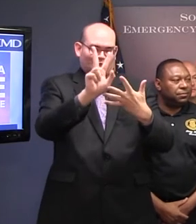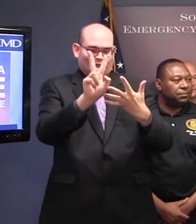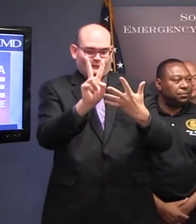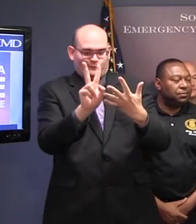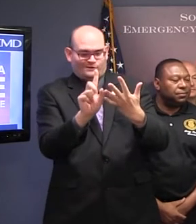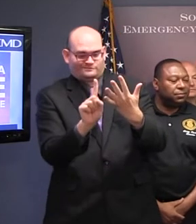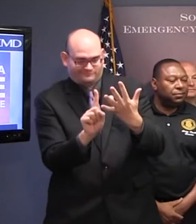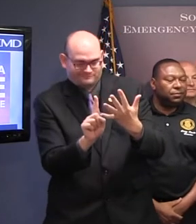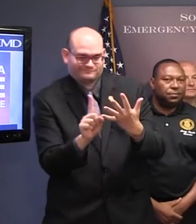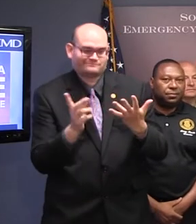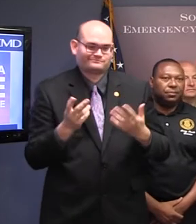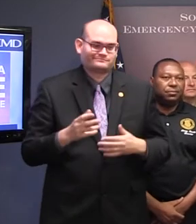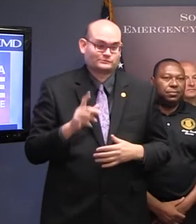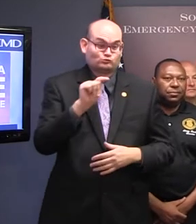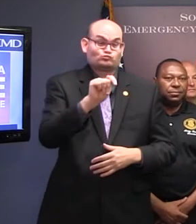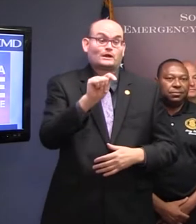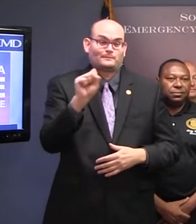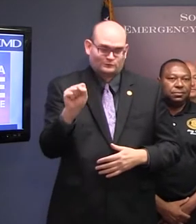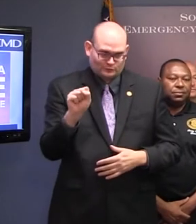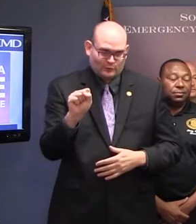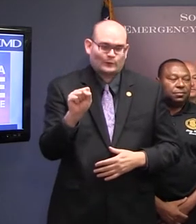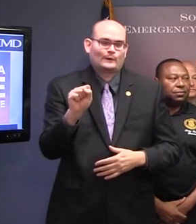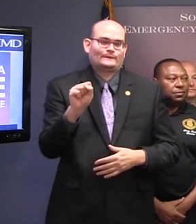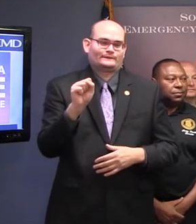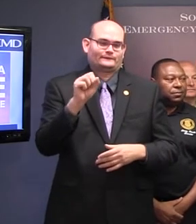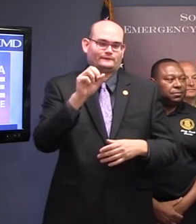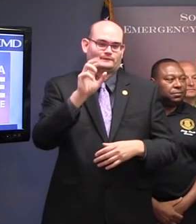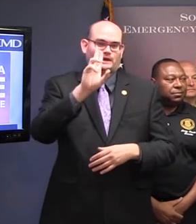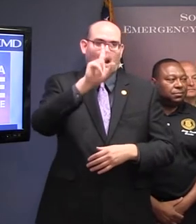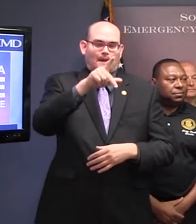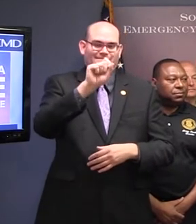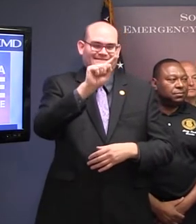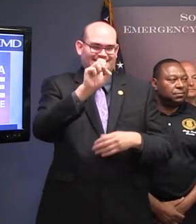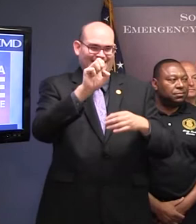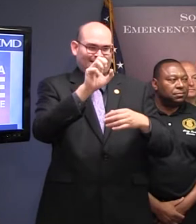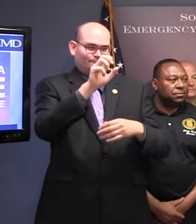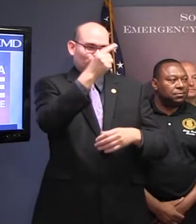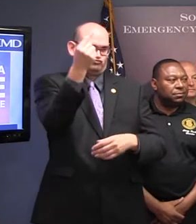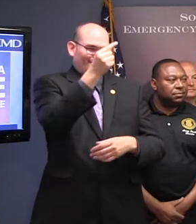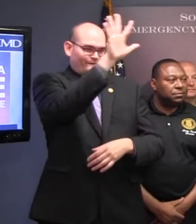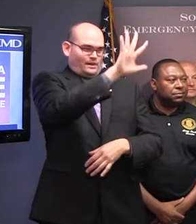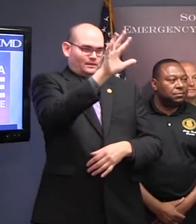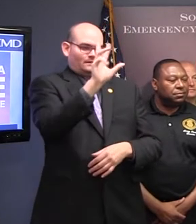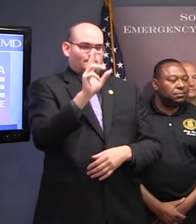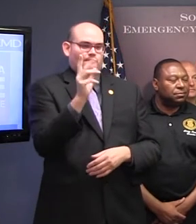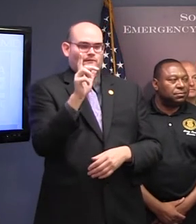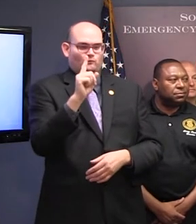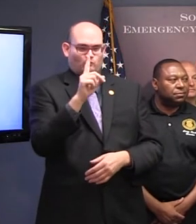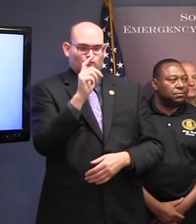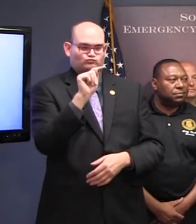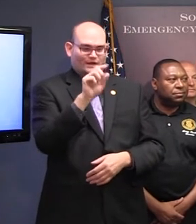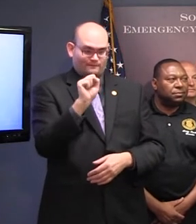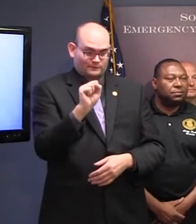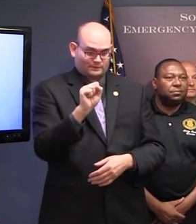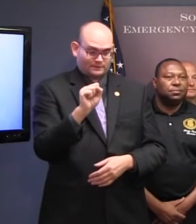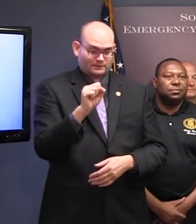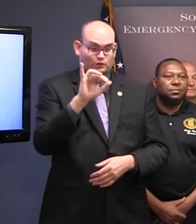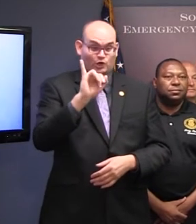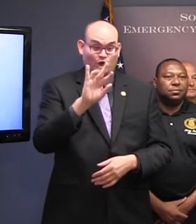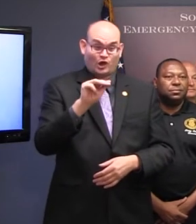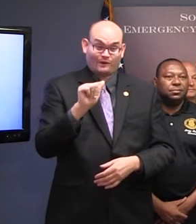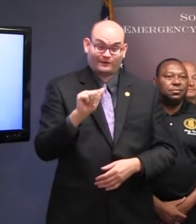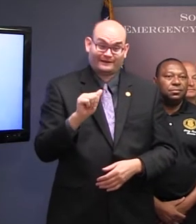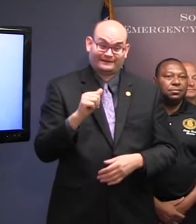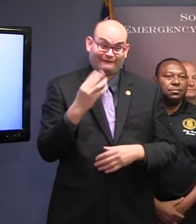One thing to remember, changes in track and intensity forecast should be expected as Irma is still four days away from making any